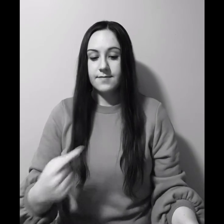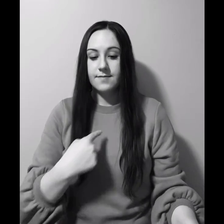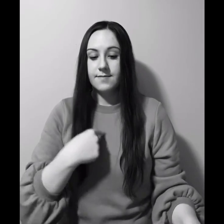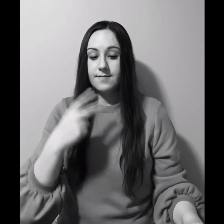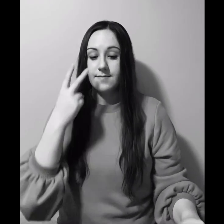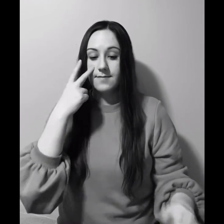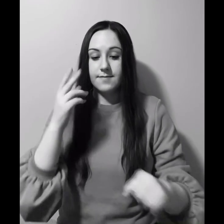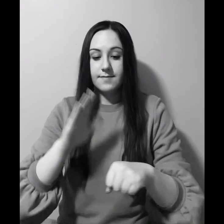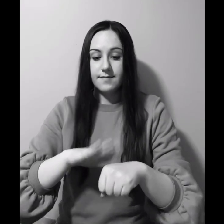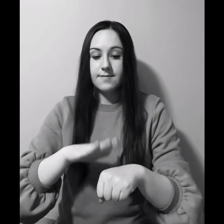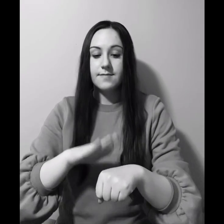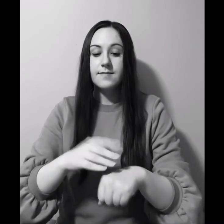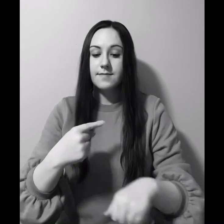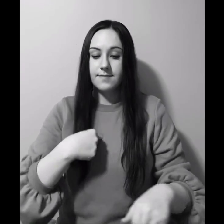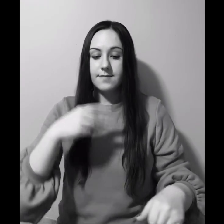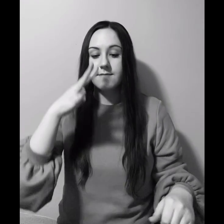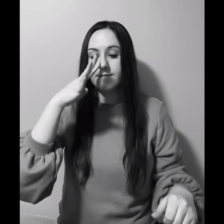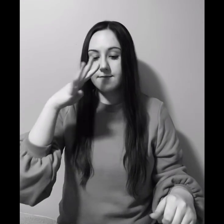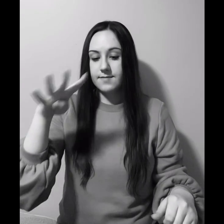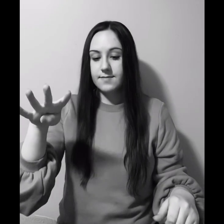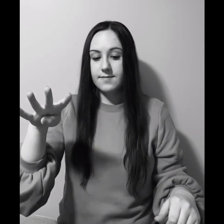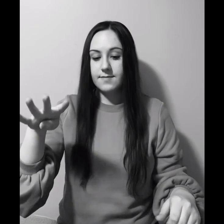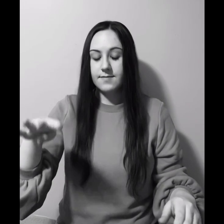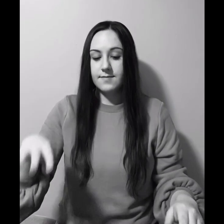I saw the signs and I ignored it